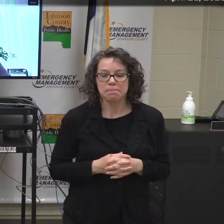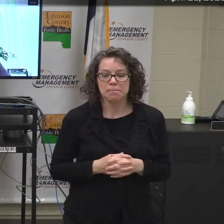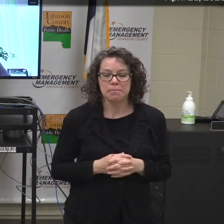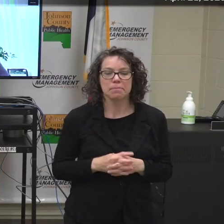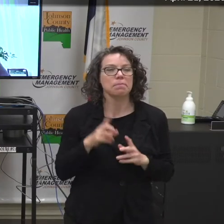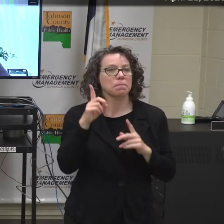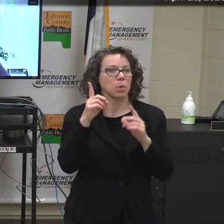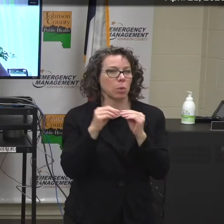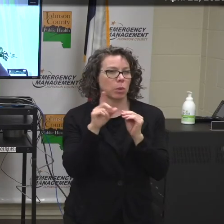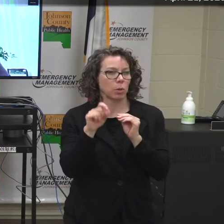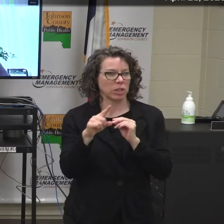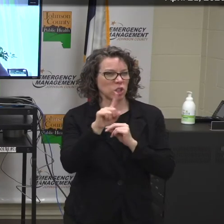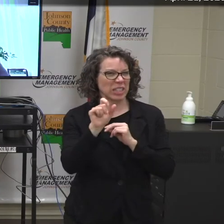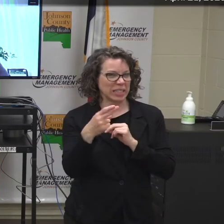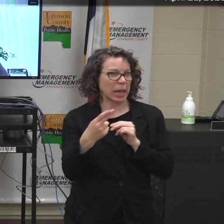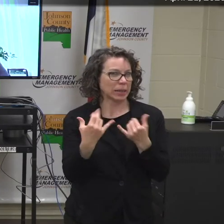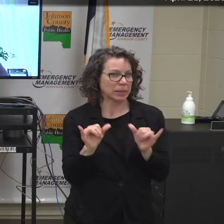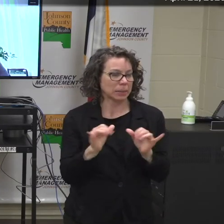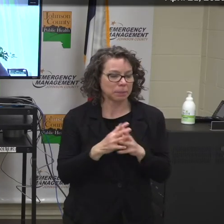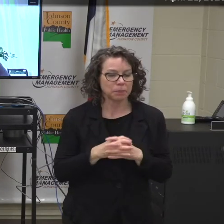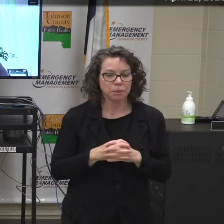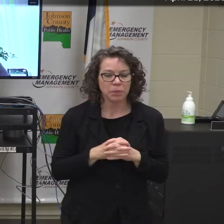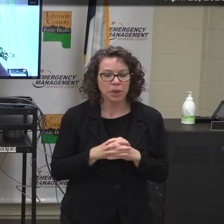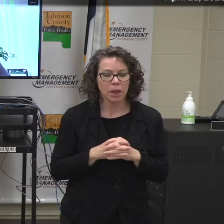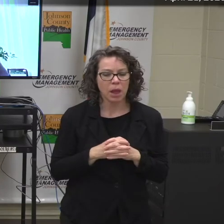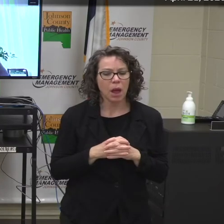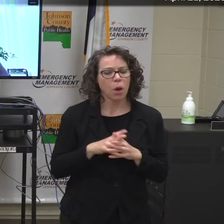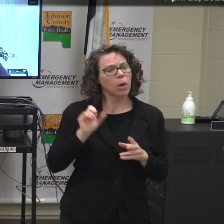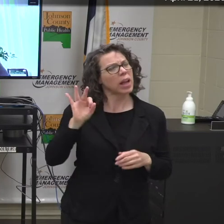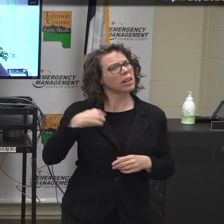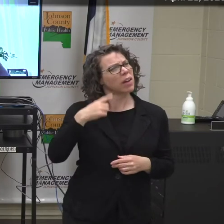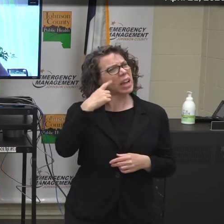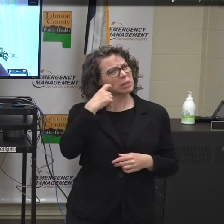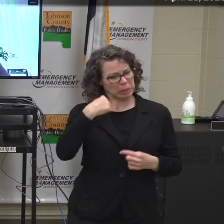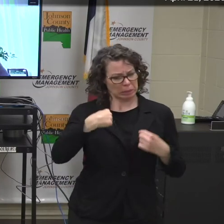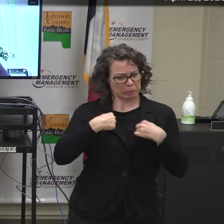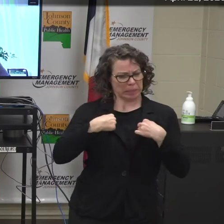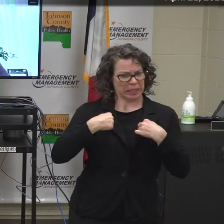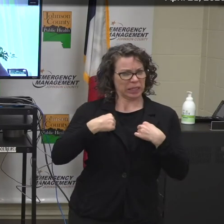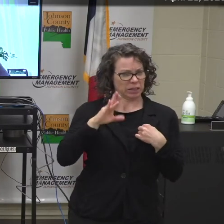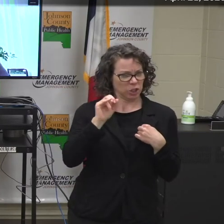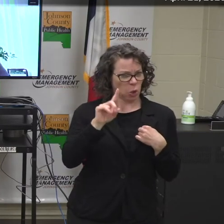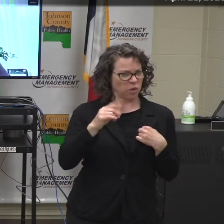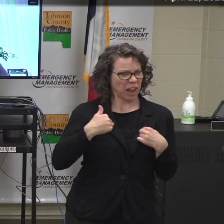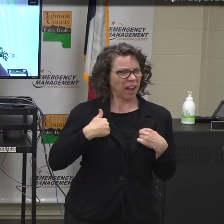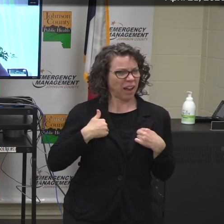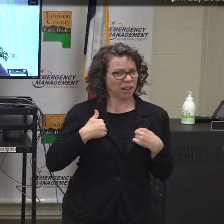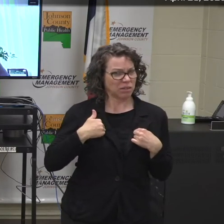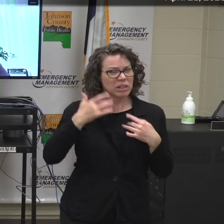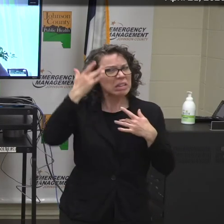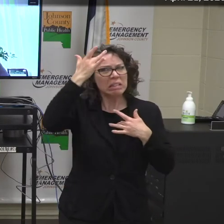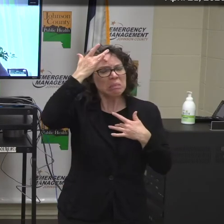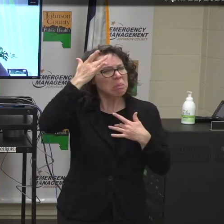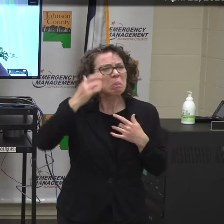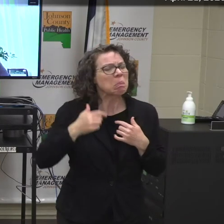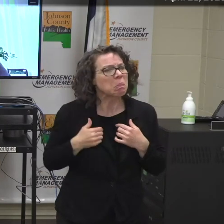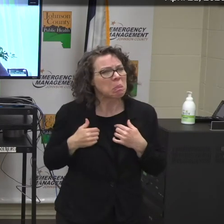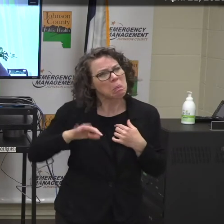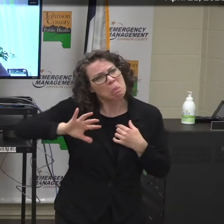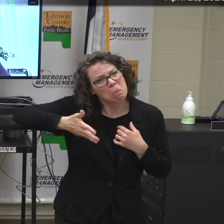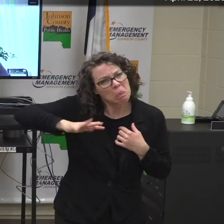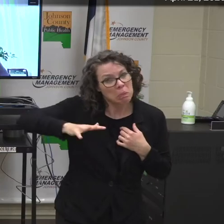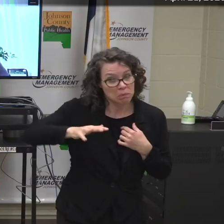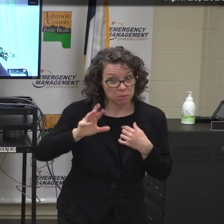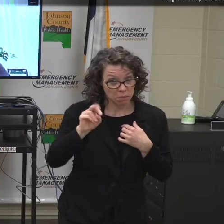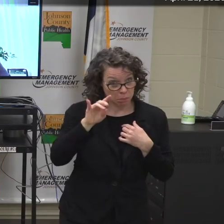One more question from Zach. If I think I have COVID, but I'm not terribly sick, will I be able to get a test from Mercy?